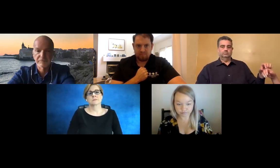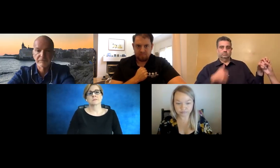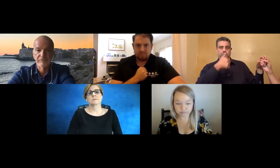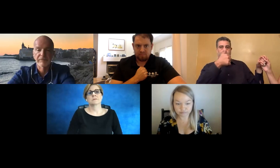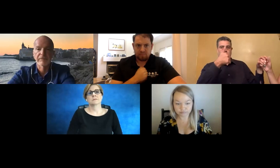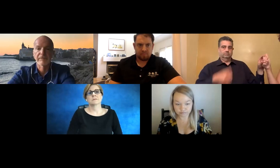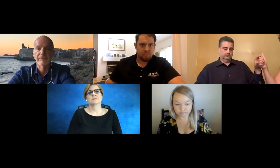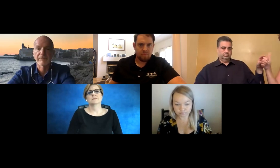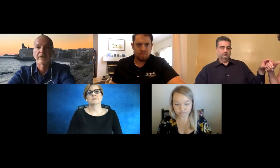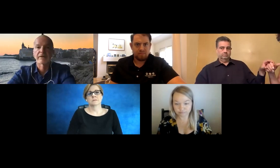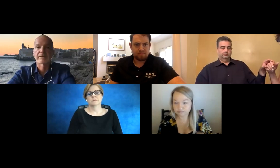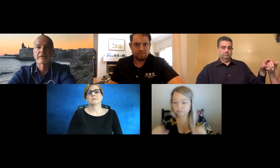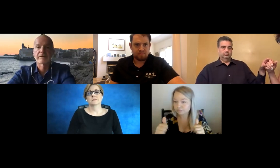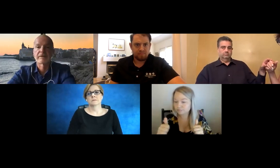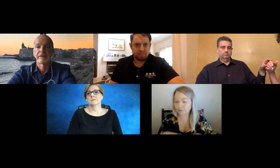be okay?